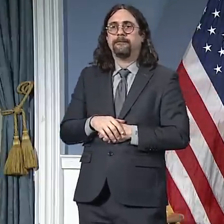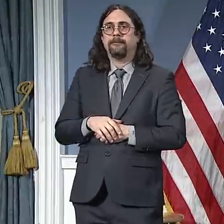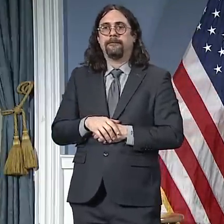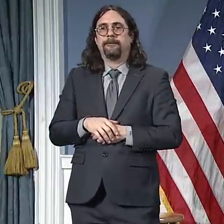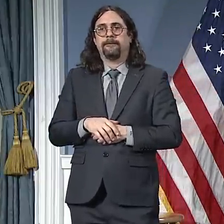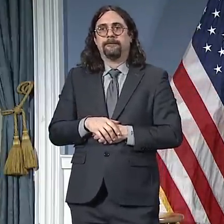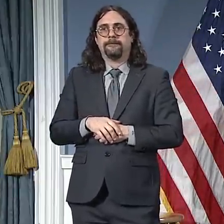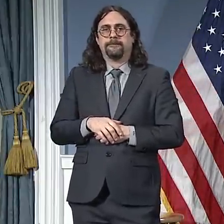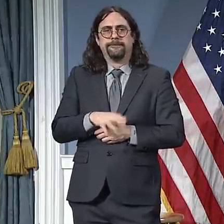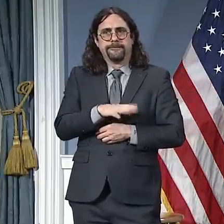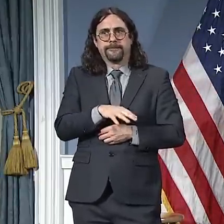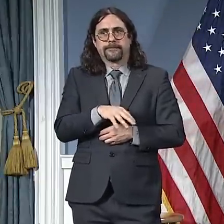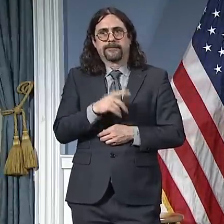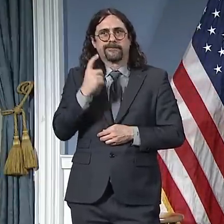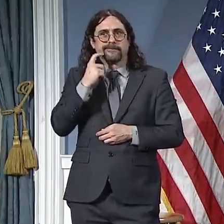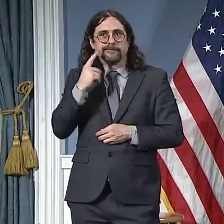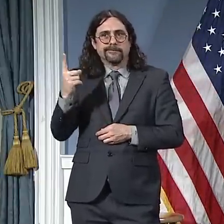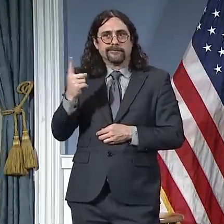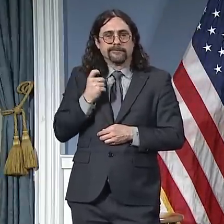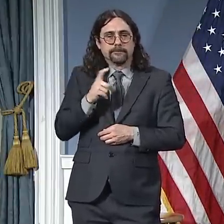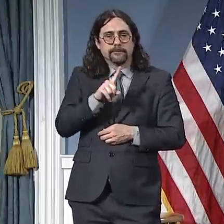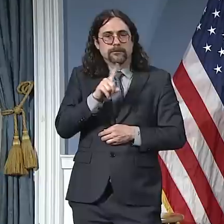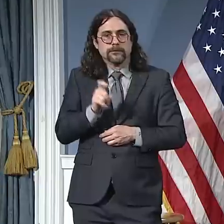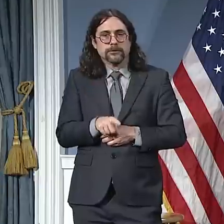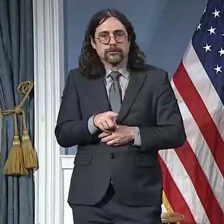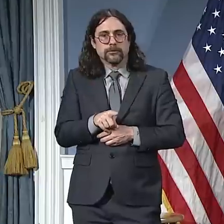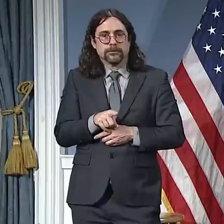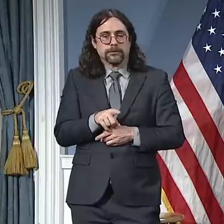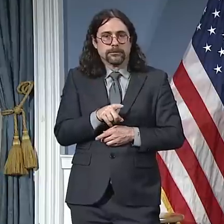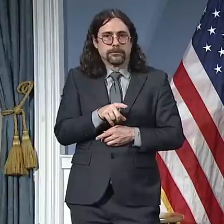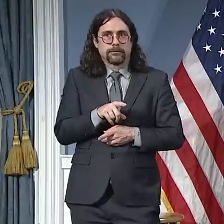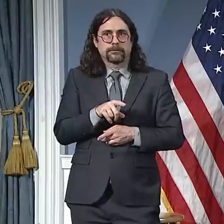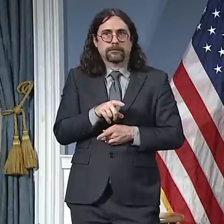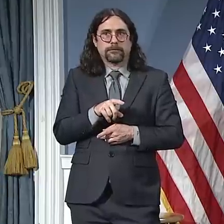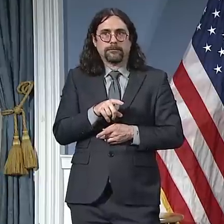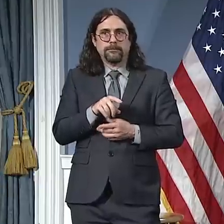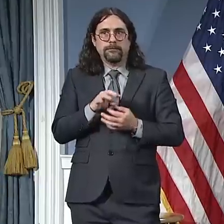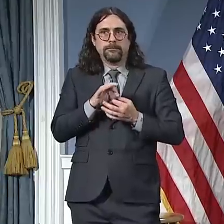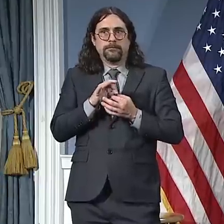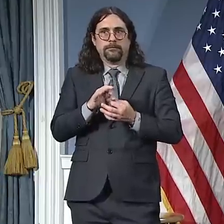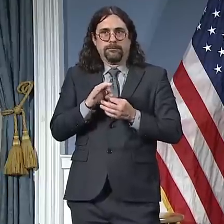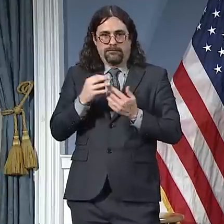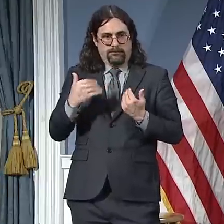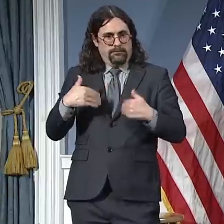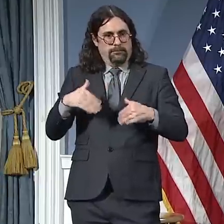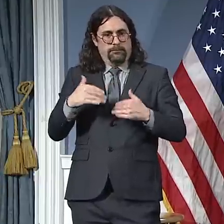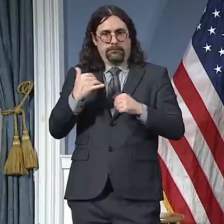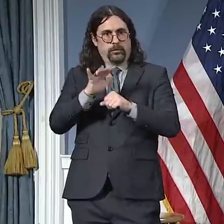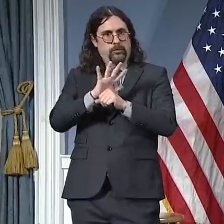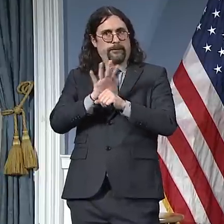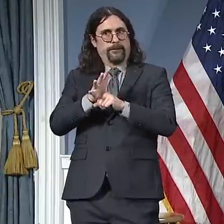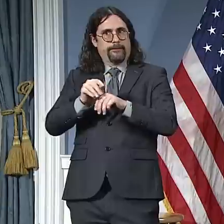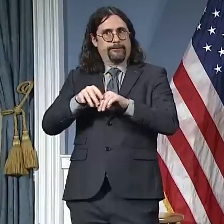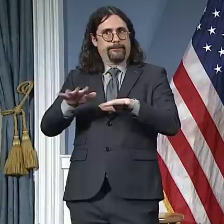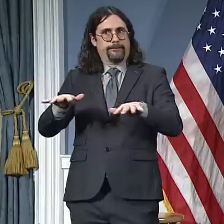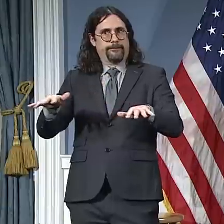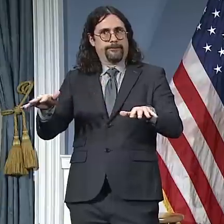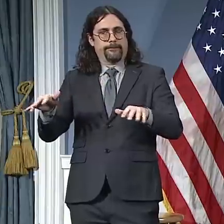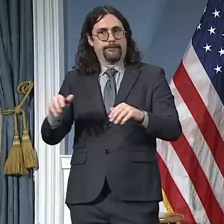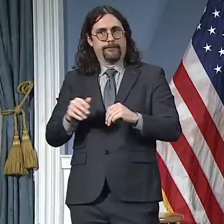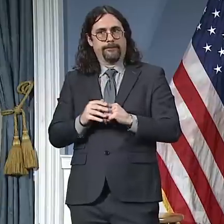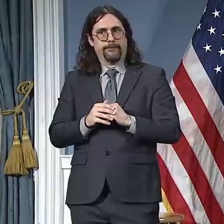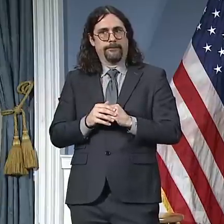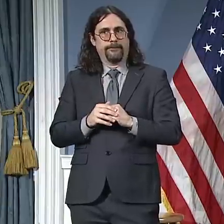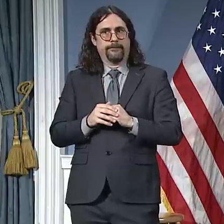Daily Beast is, given the coronavirus situation, has there been a change of approach in